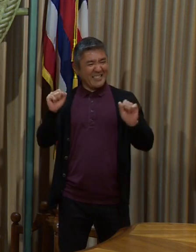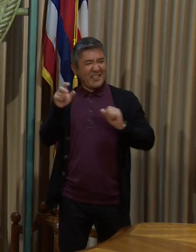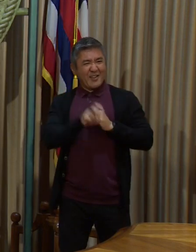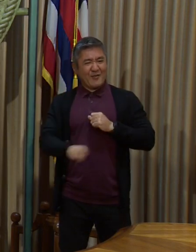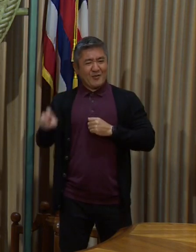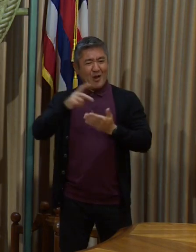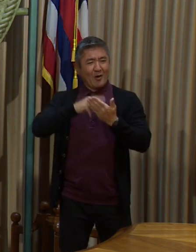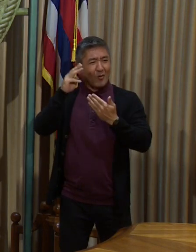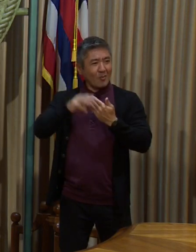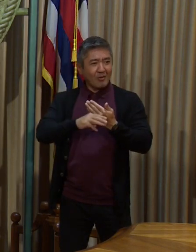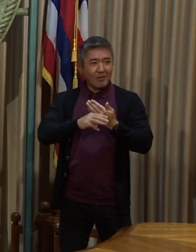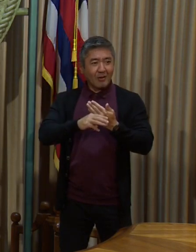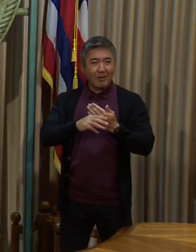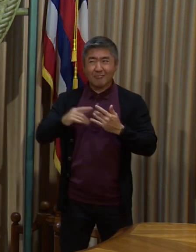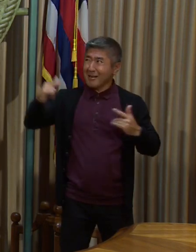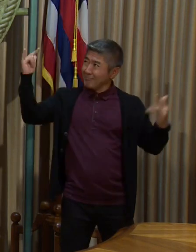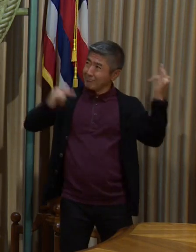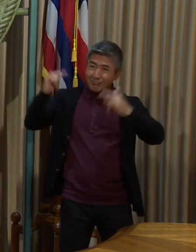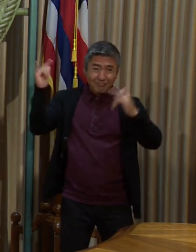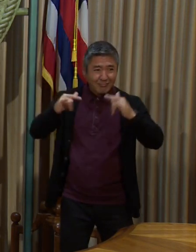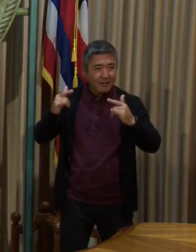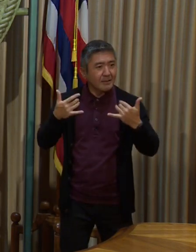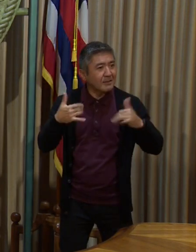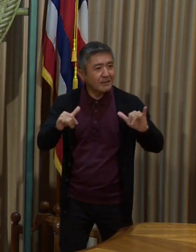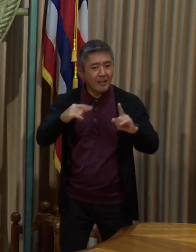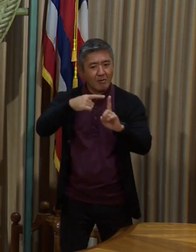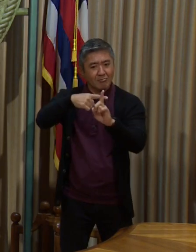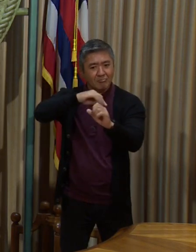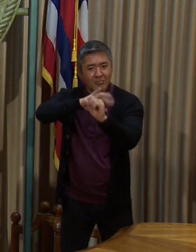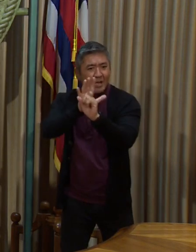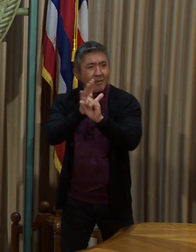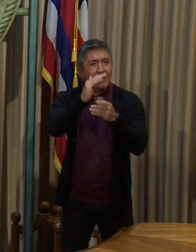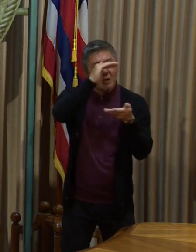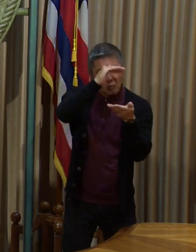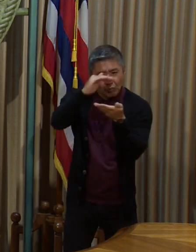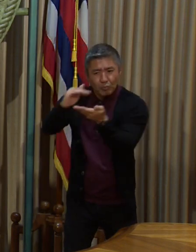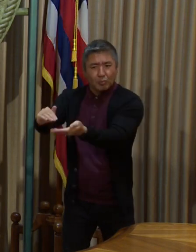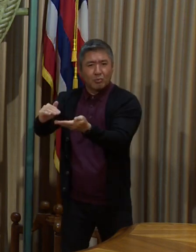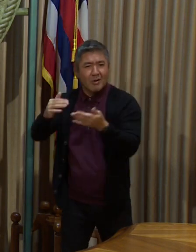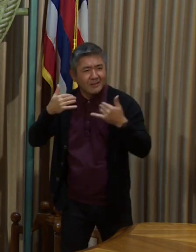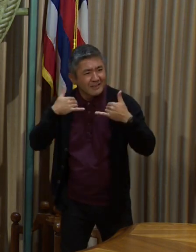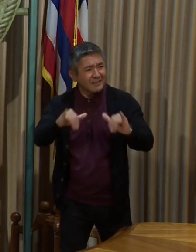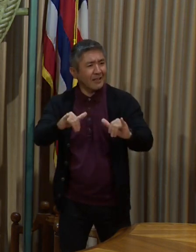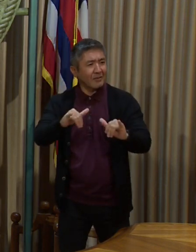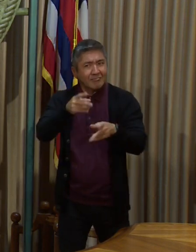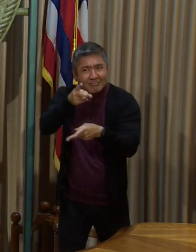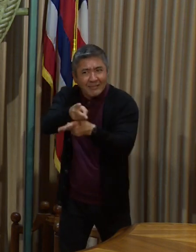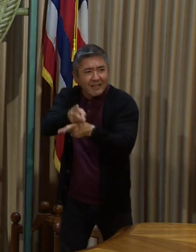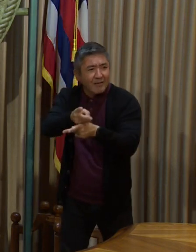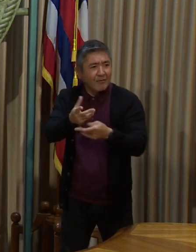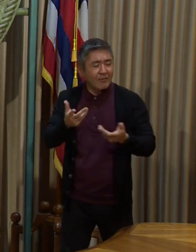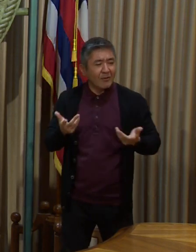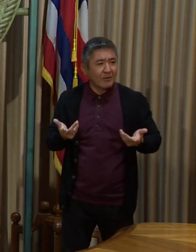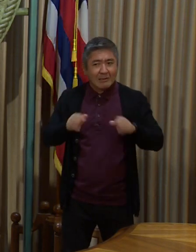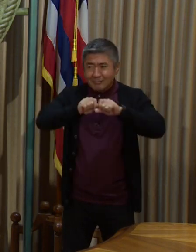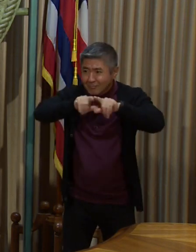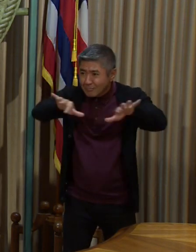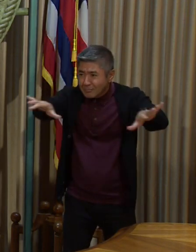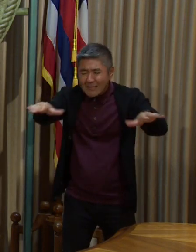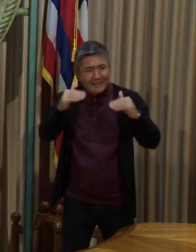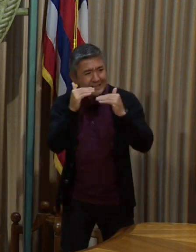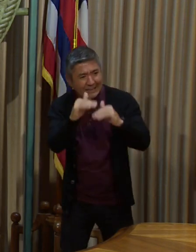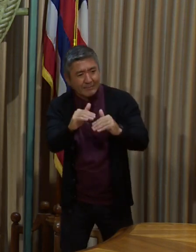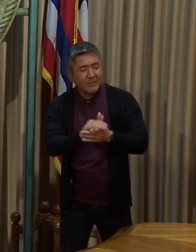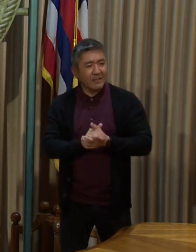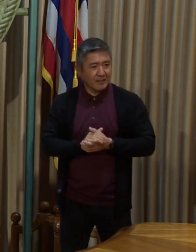do it in a safe way that has limited virus activity in our community, limited the impact on the